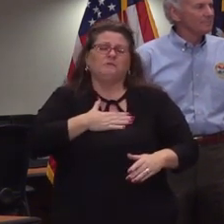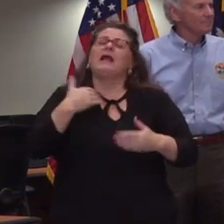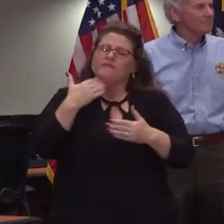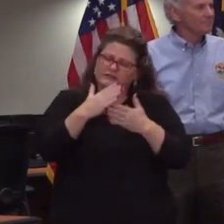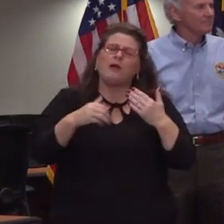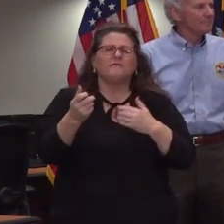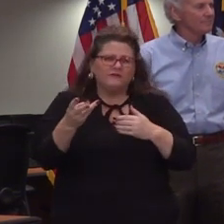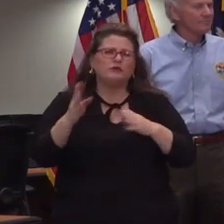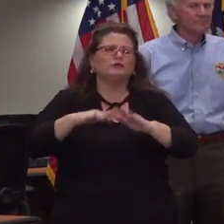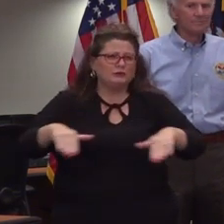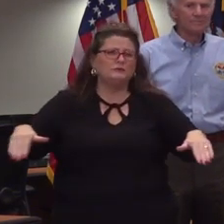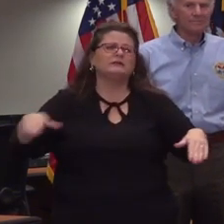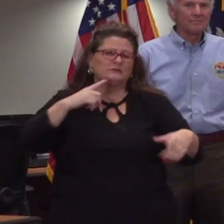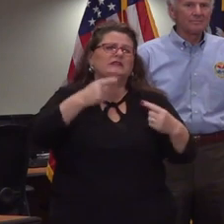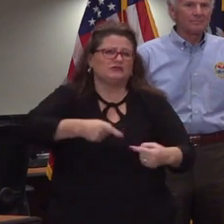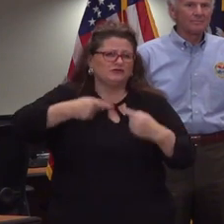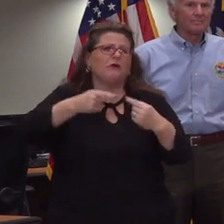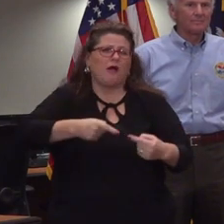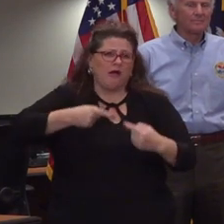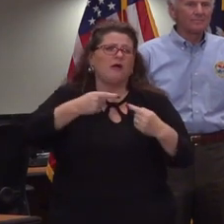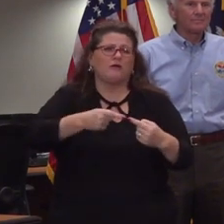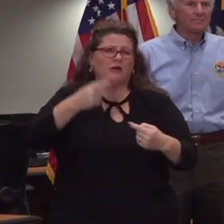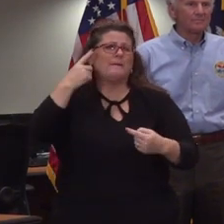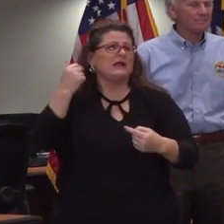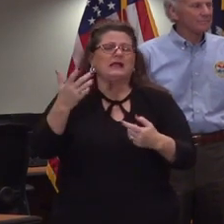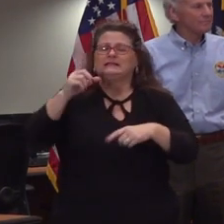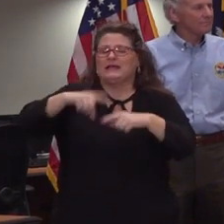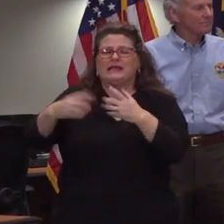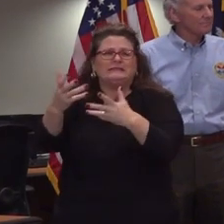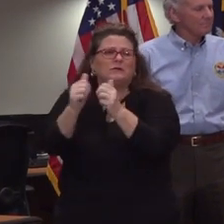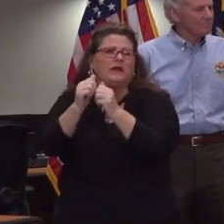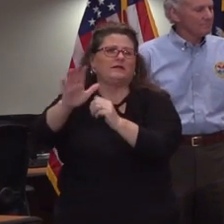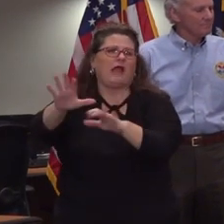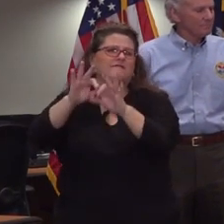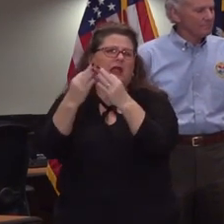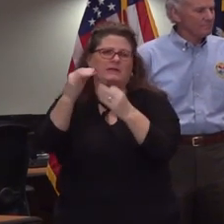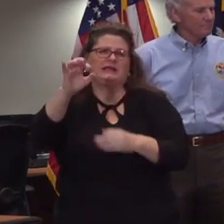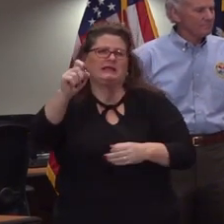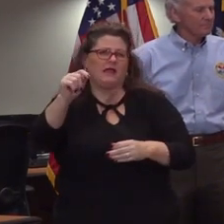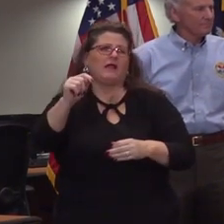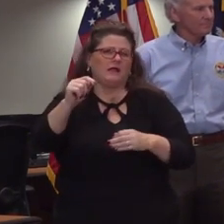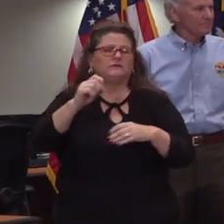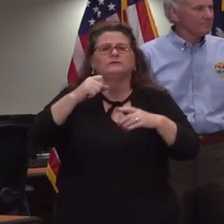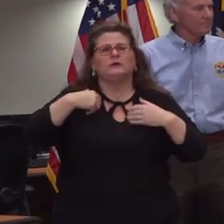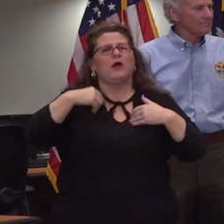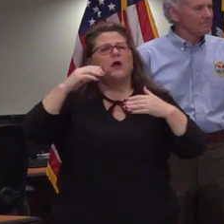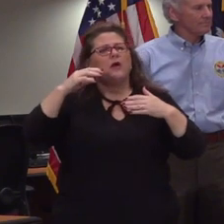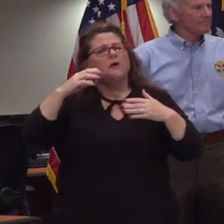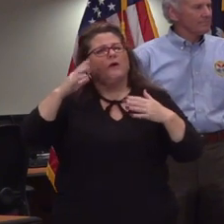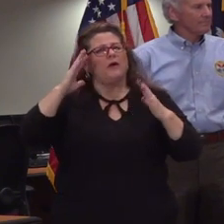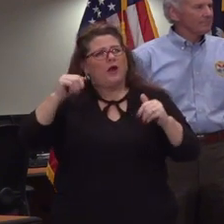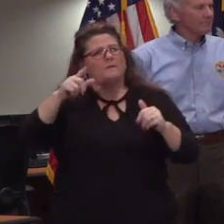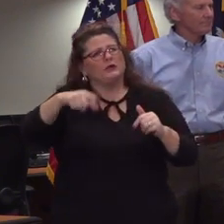a few children who are struggling some families that we've not been able to work with so as through this method i'd like to ask you to please reach out